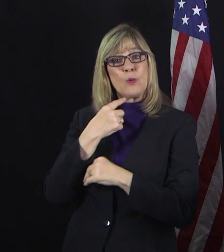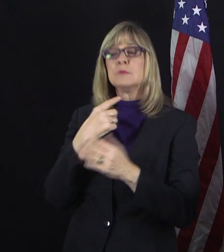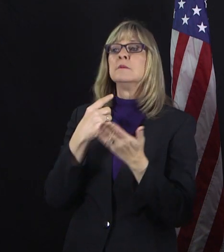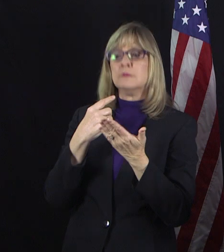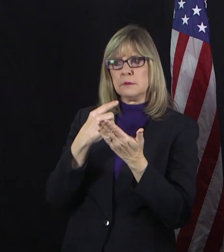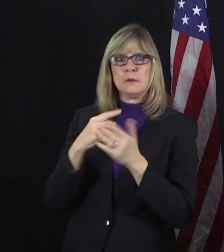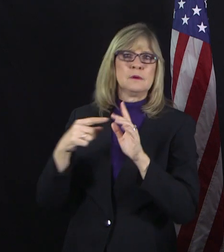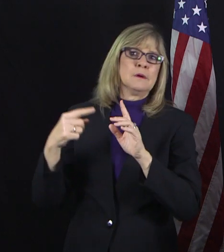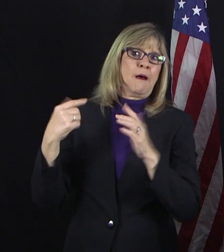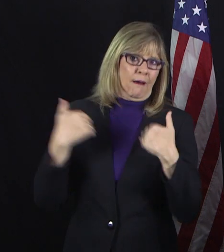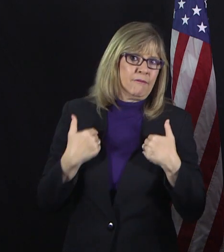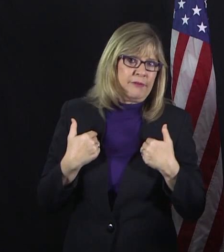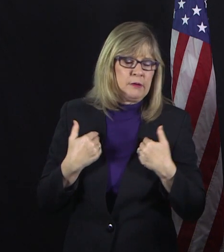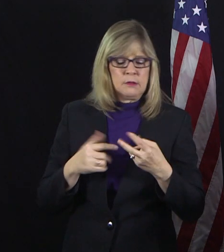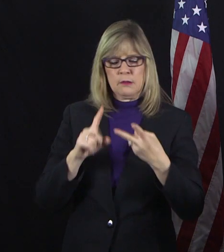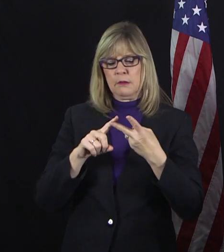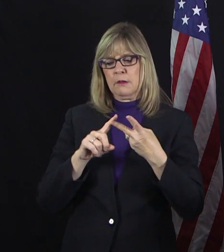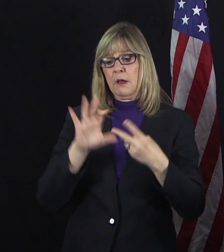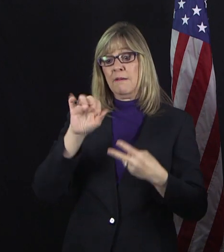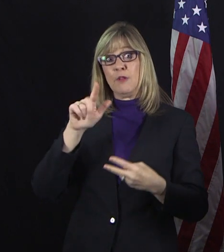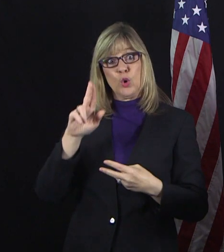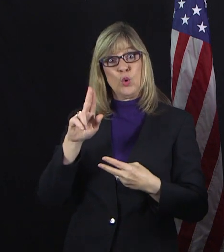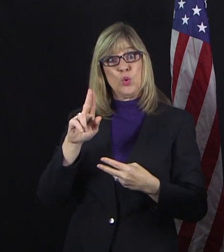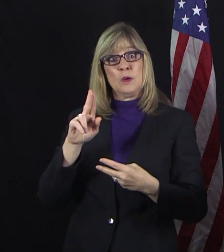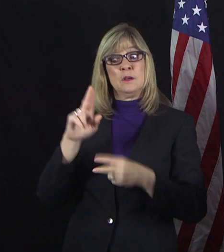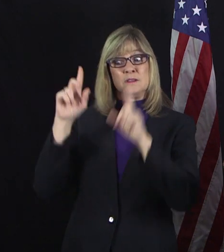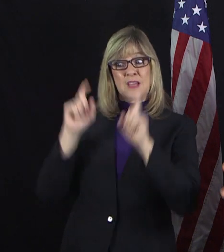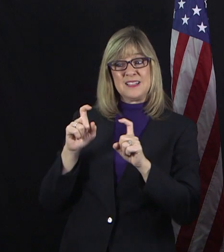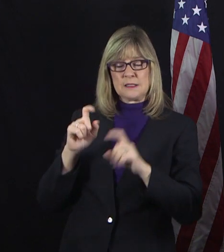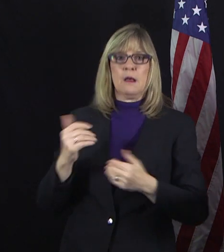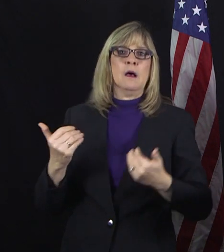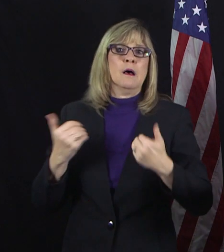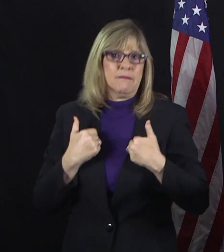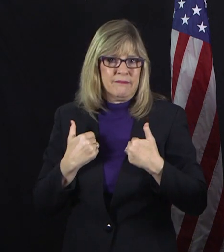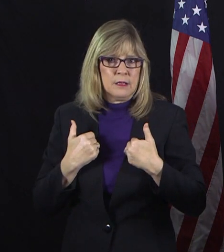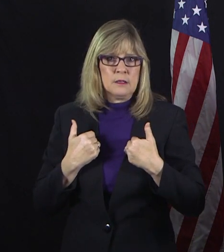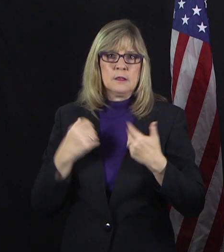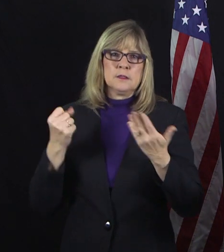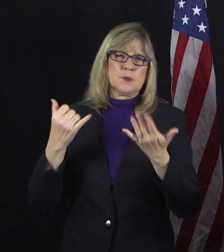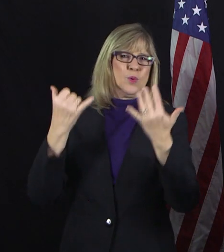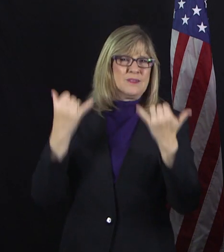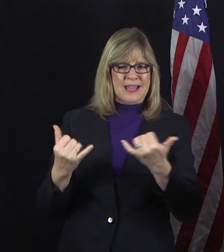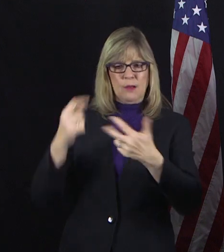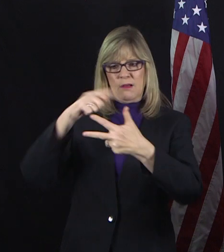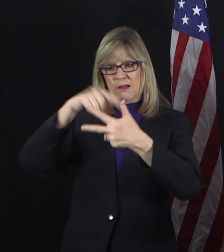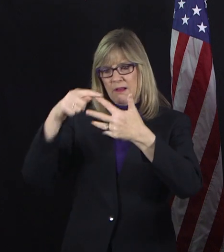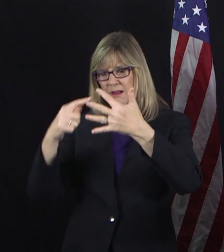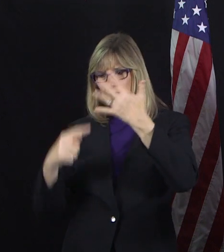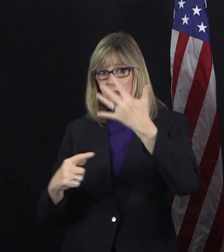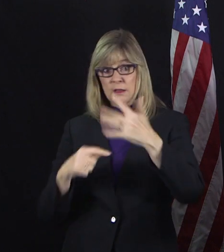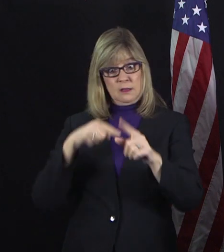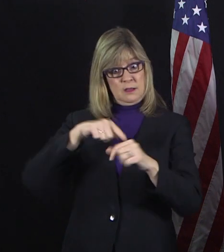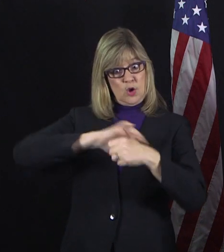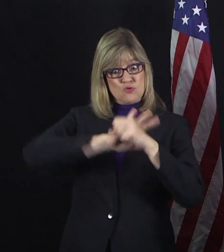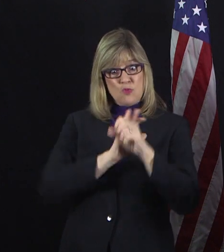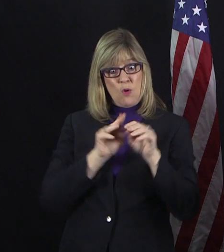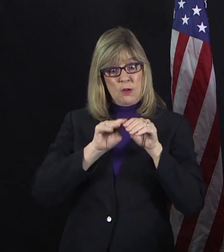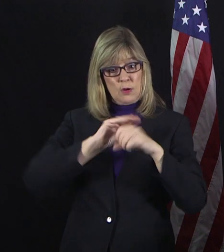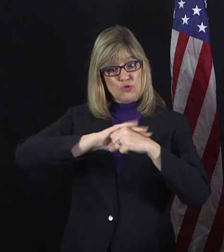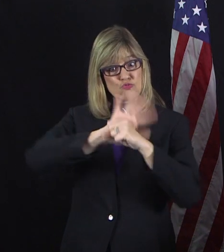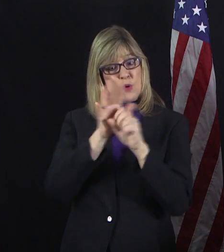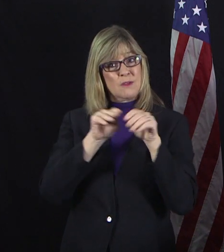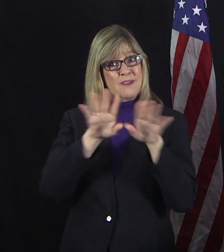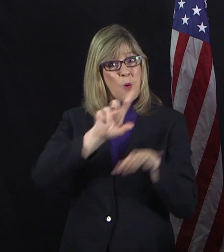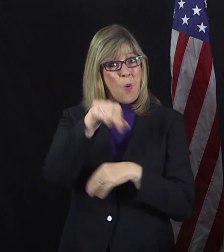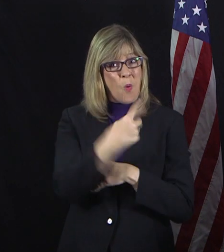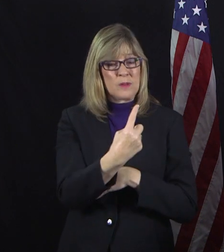positive. And so there's more things that our residents are facing today than just that particular virus. And at the end